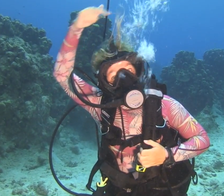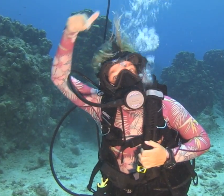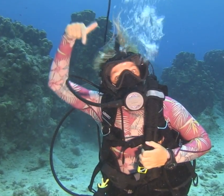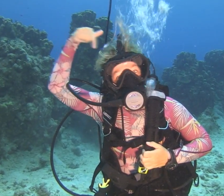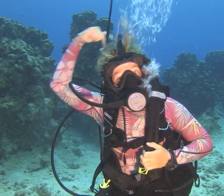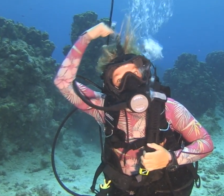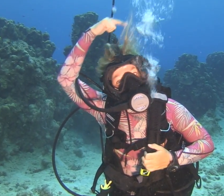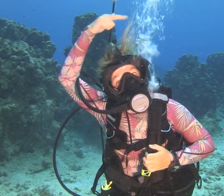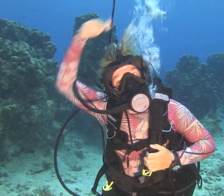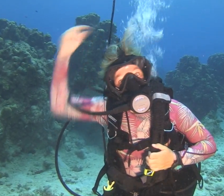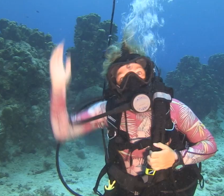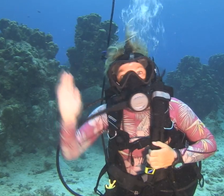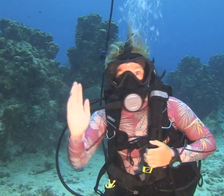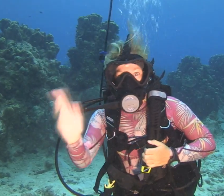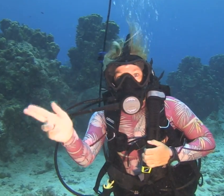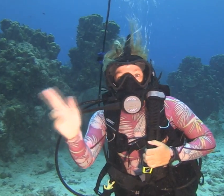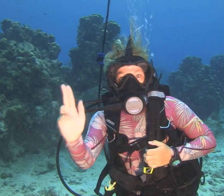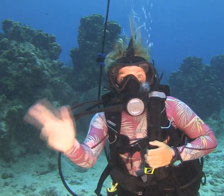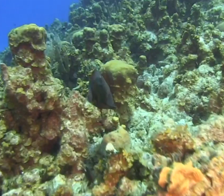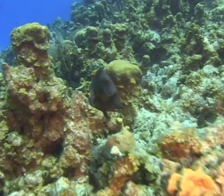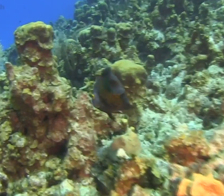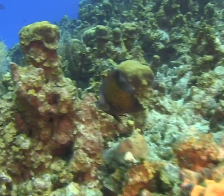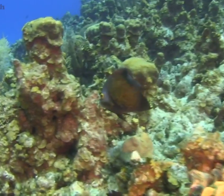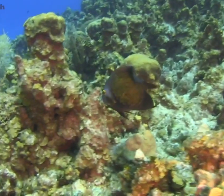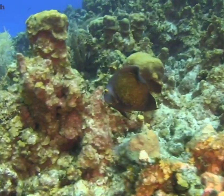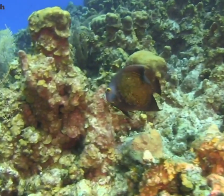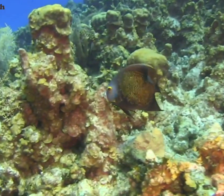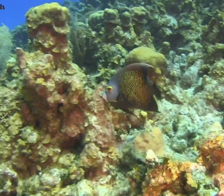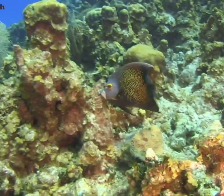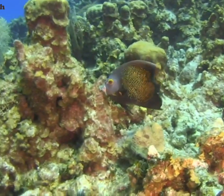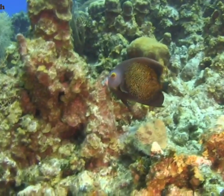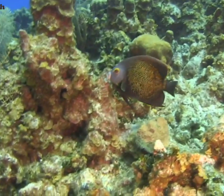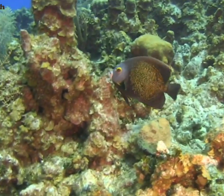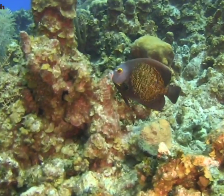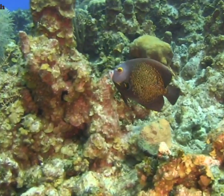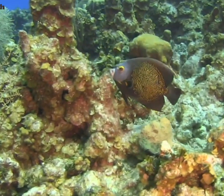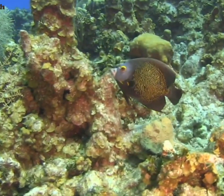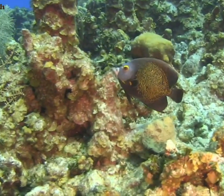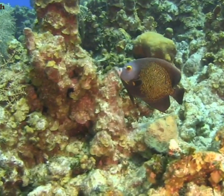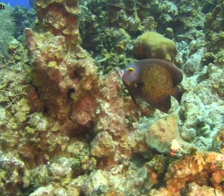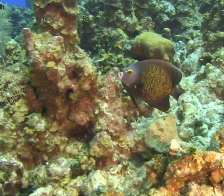there's an angelfish over there. Shhh. Shhh. Shhh.